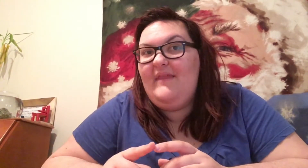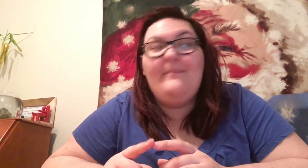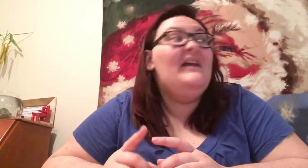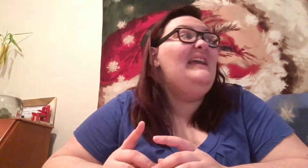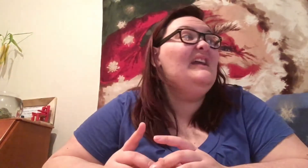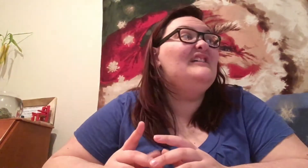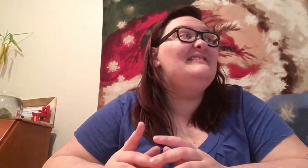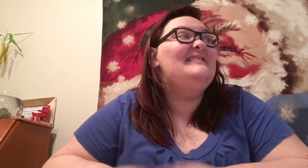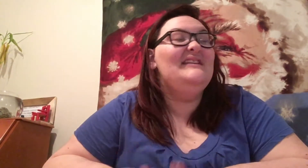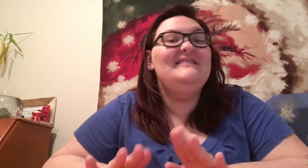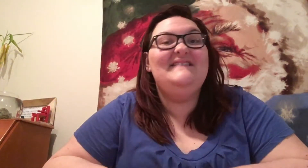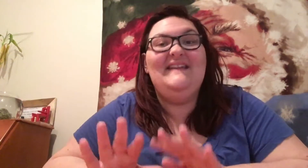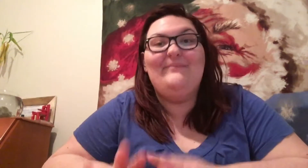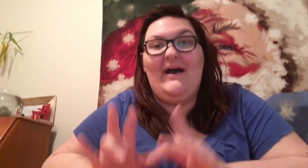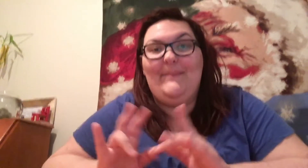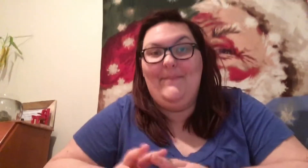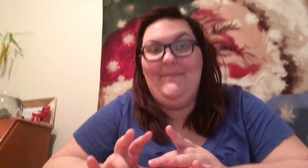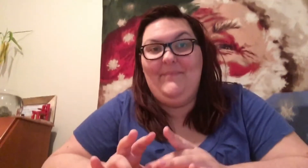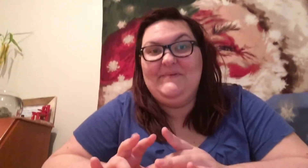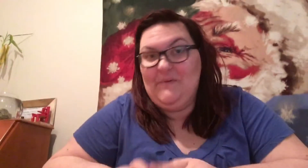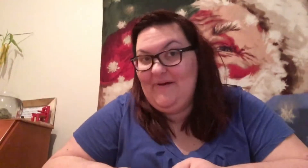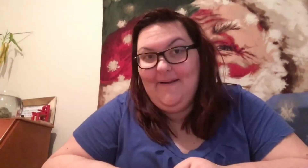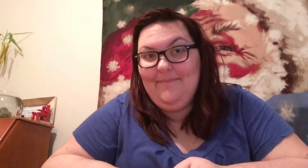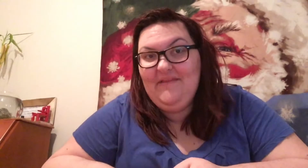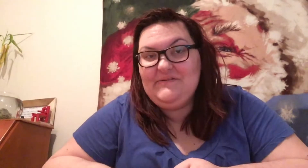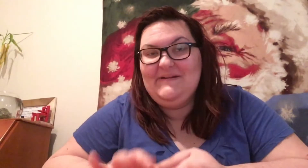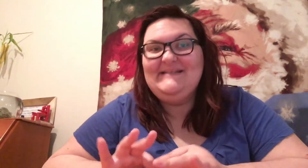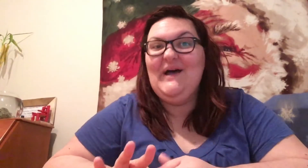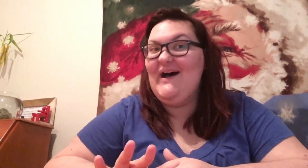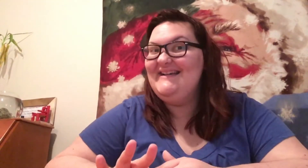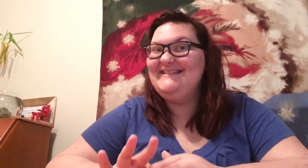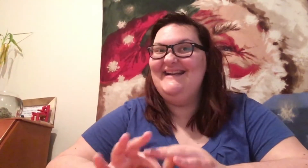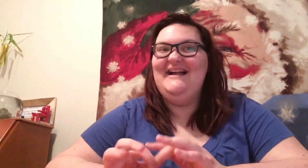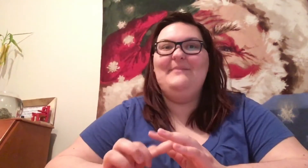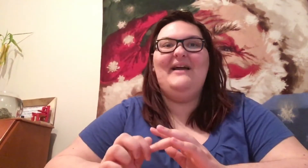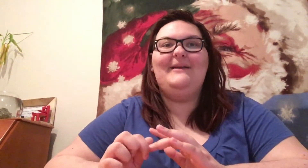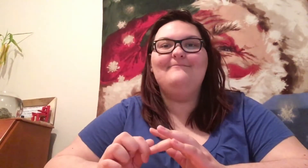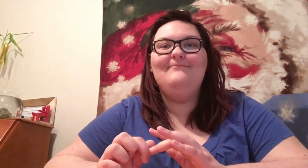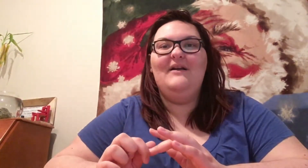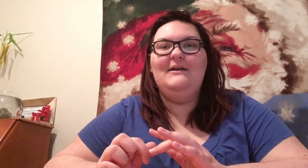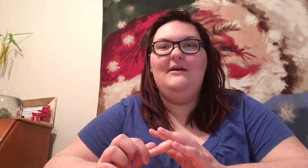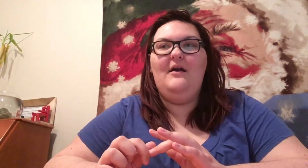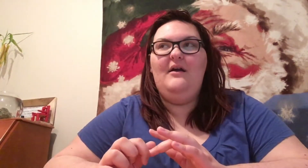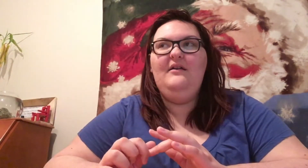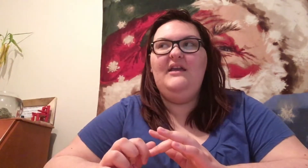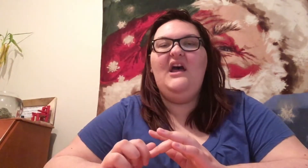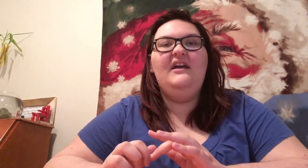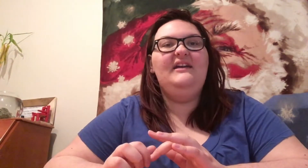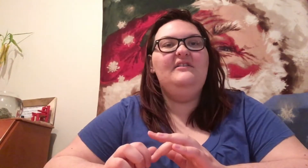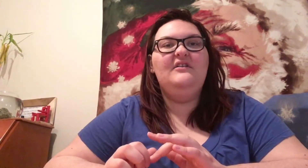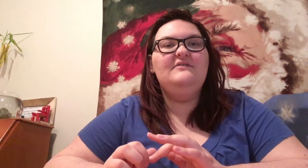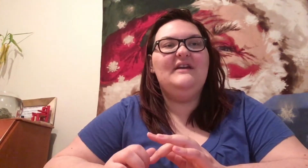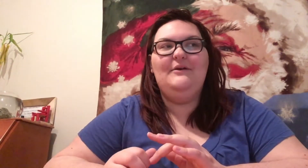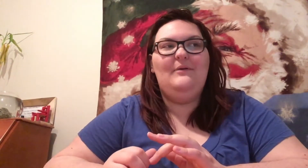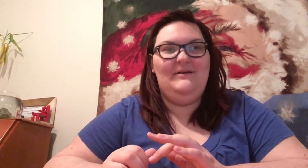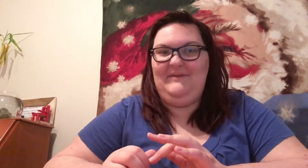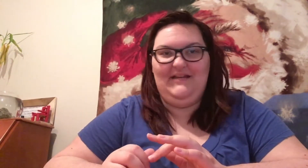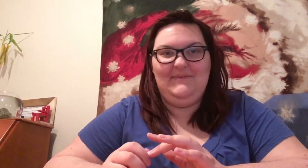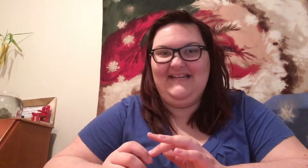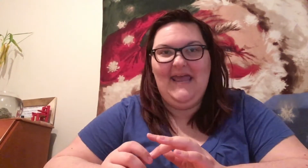But he could still see my story. So, he saw it. Like, yeah, he knows I don't want to meet him again.